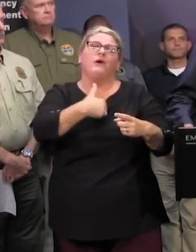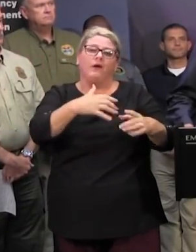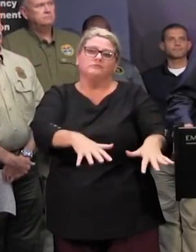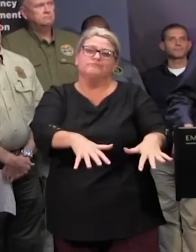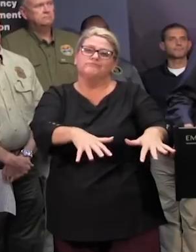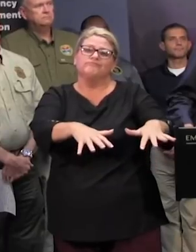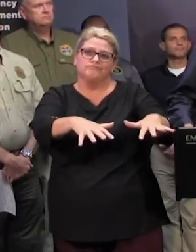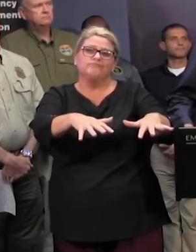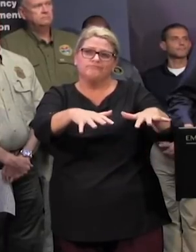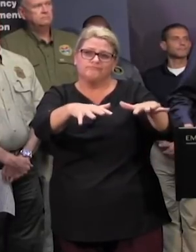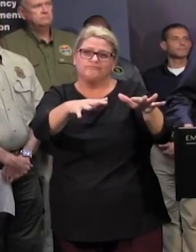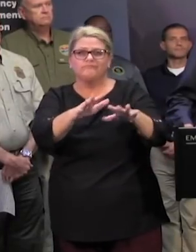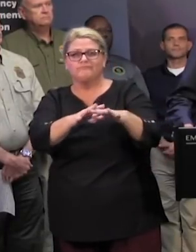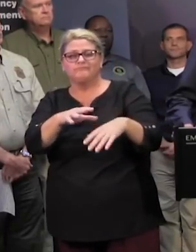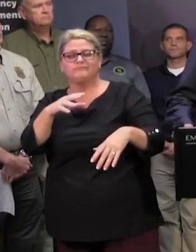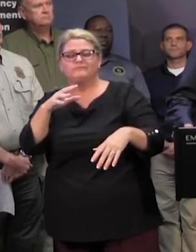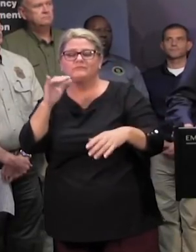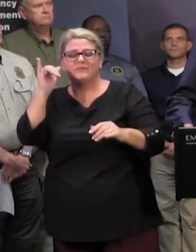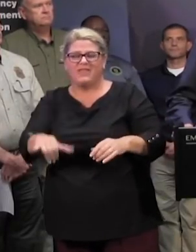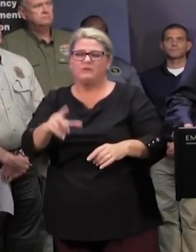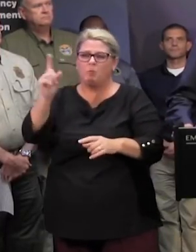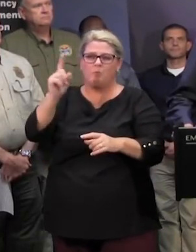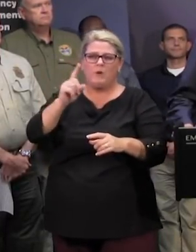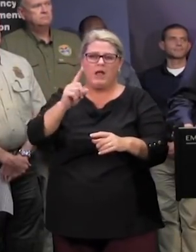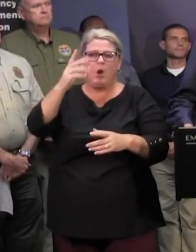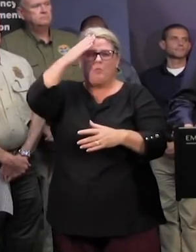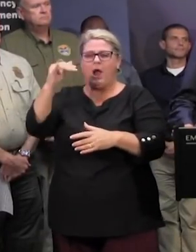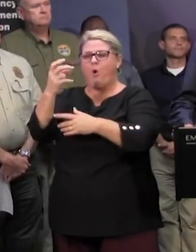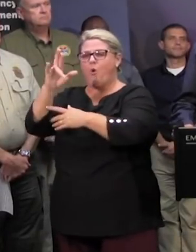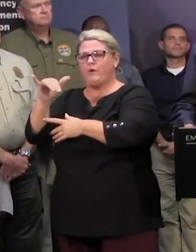across the state so that that is is what is bringing up this